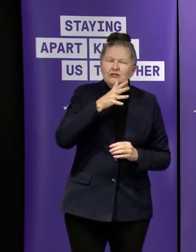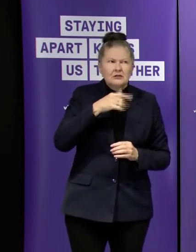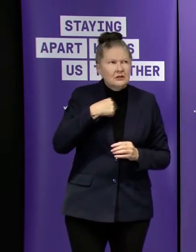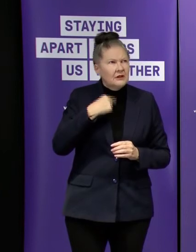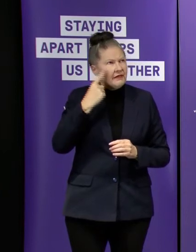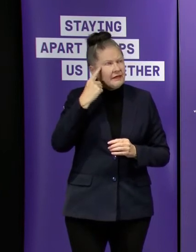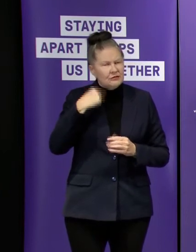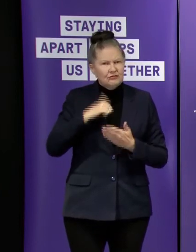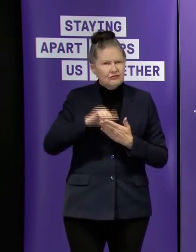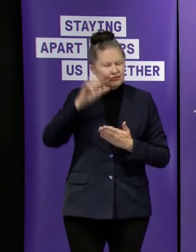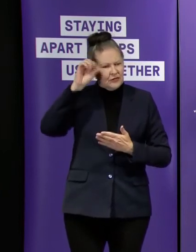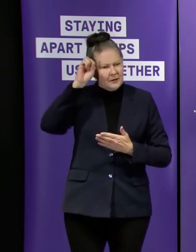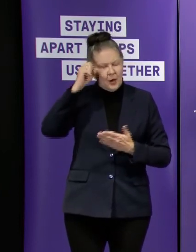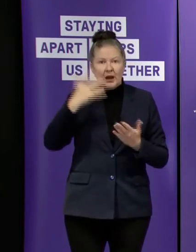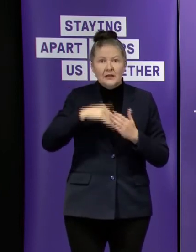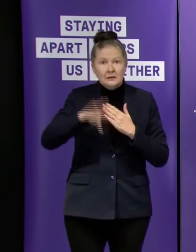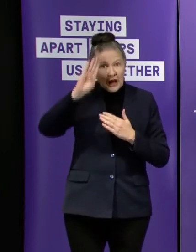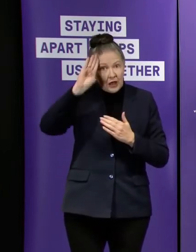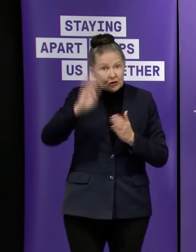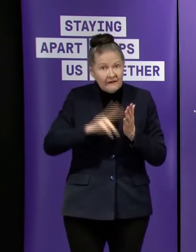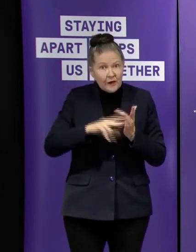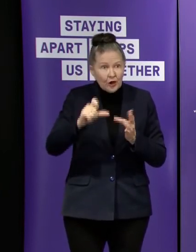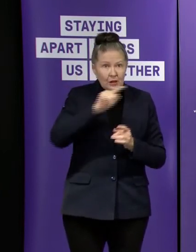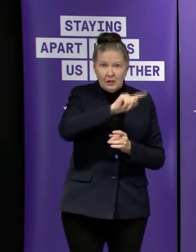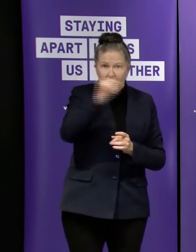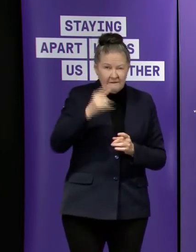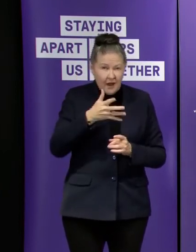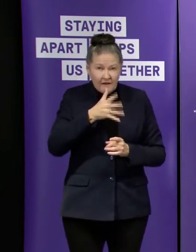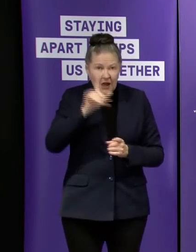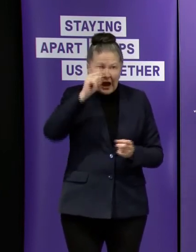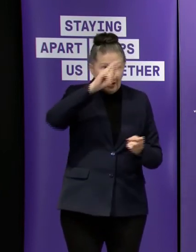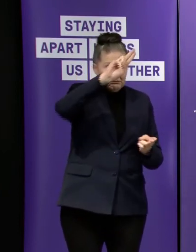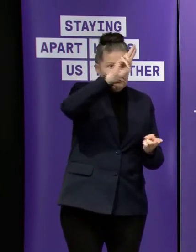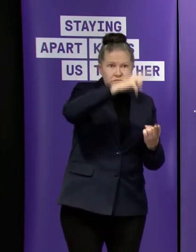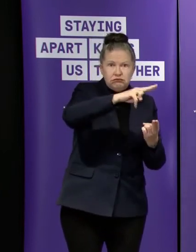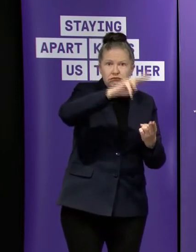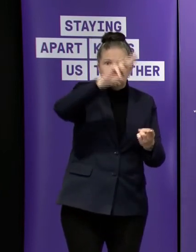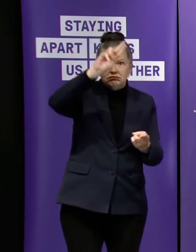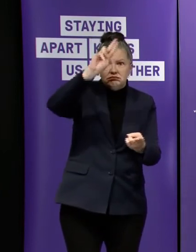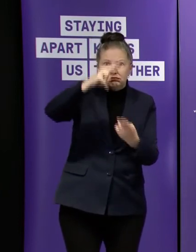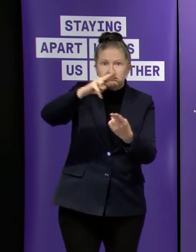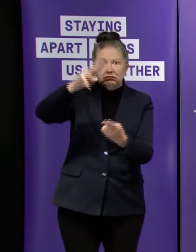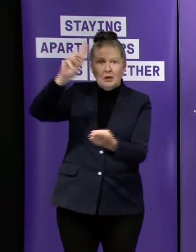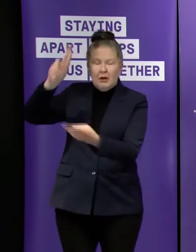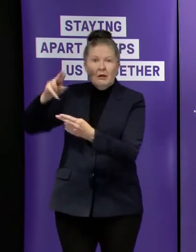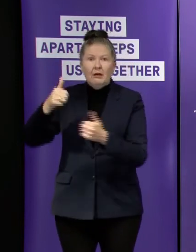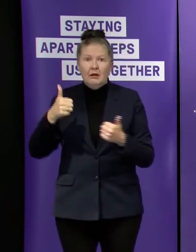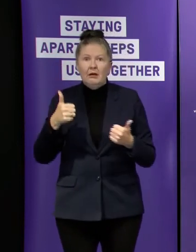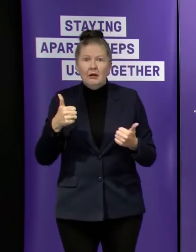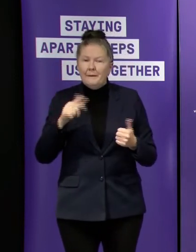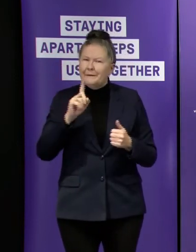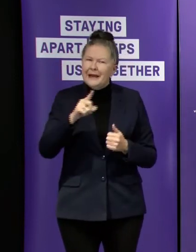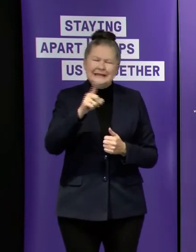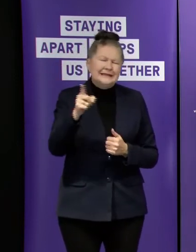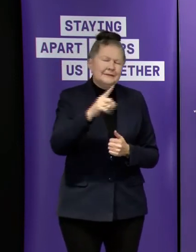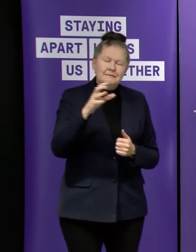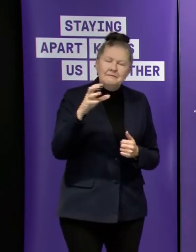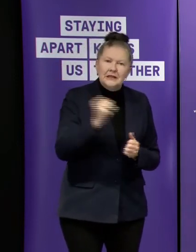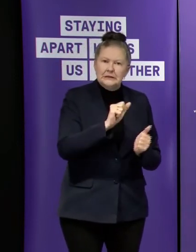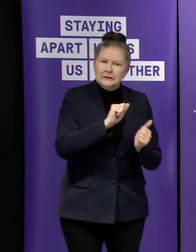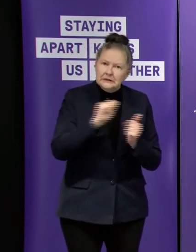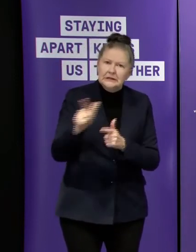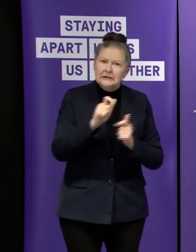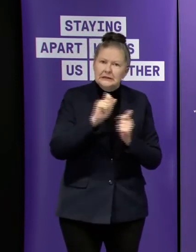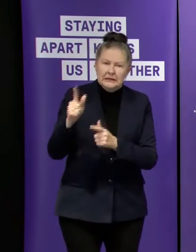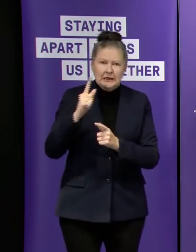in regional victoria those numbers are coming right down and that's very good but you've got to keep coming forward and getting tested we've got to keep those